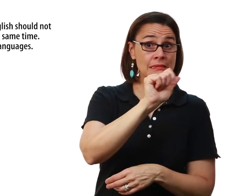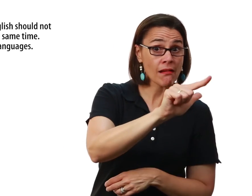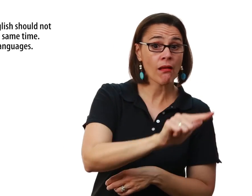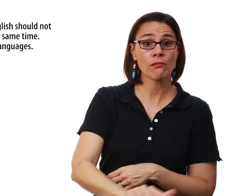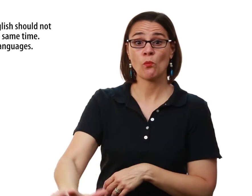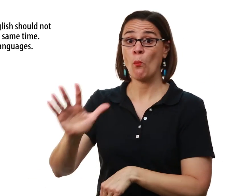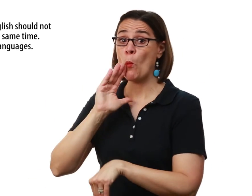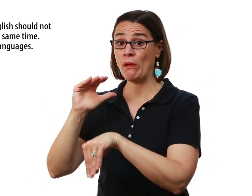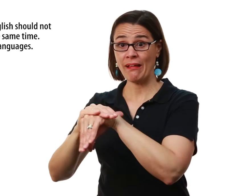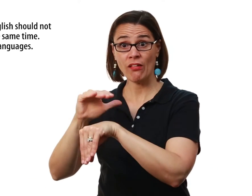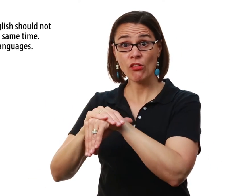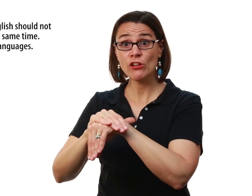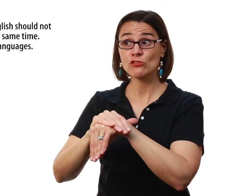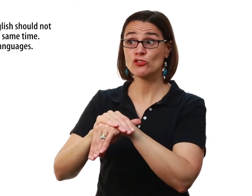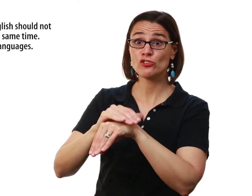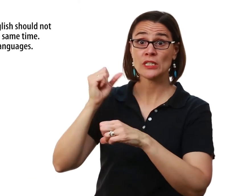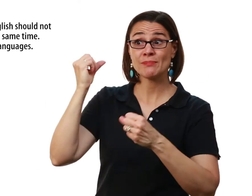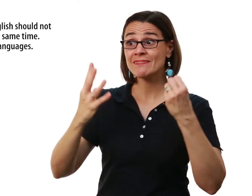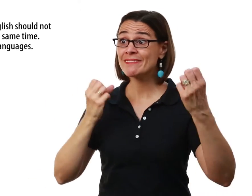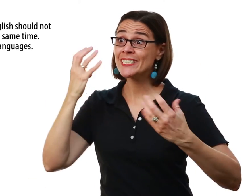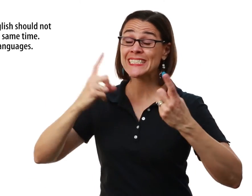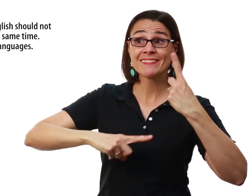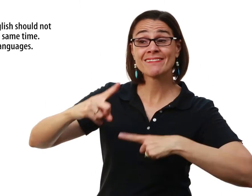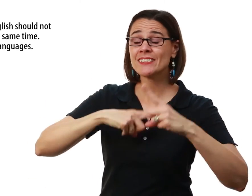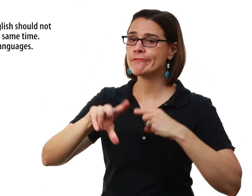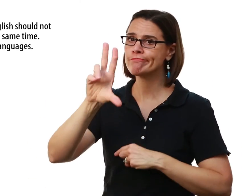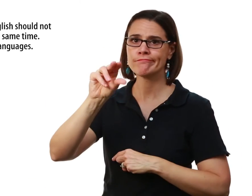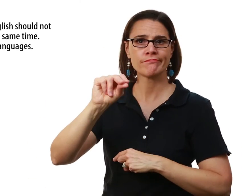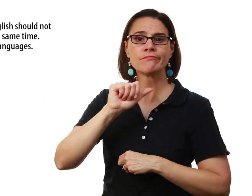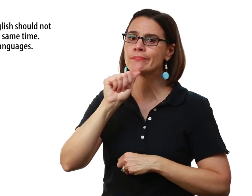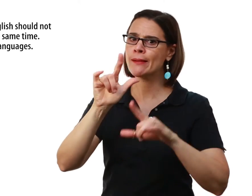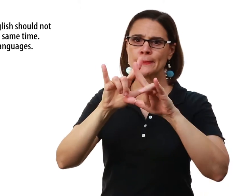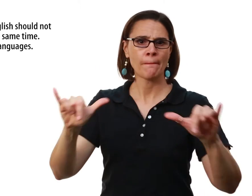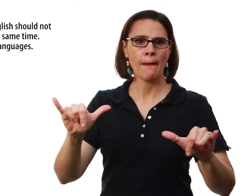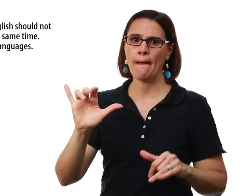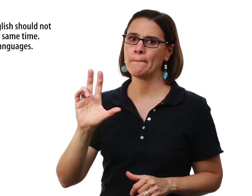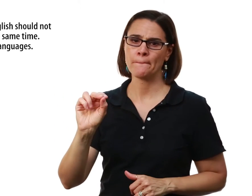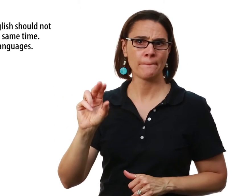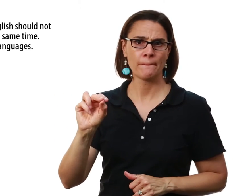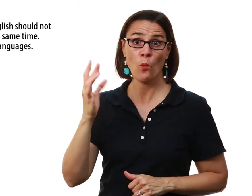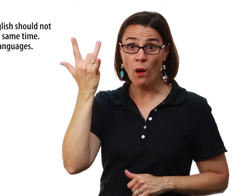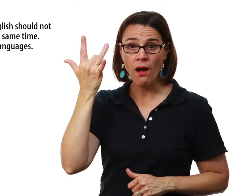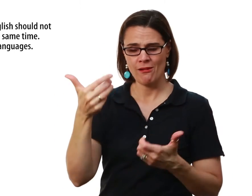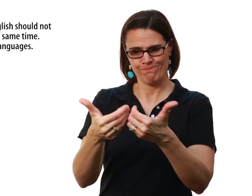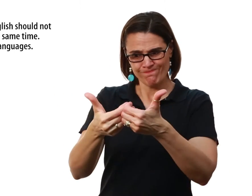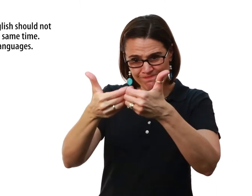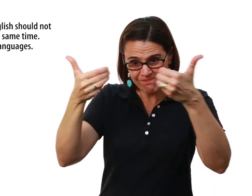ASL and spoken English As in SIMCOM will not be done at the same time We are going to keep those